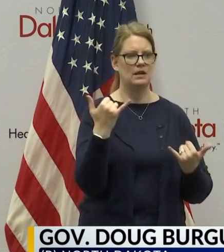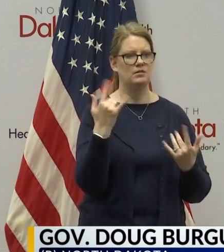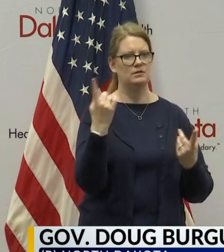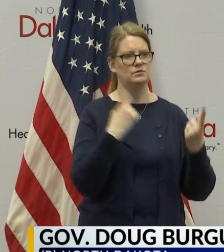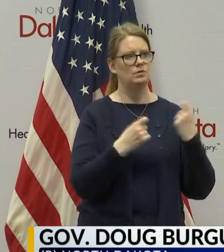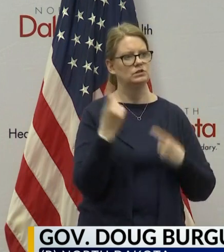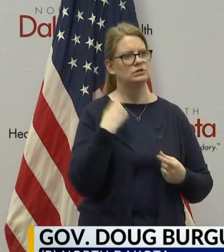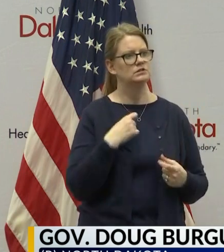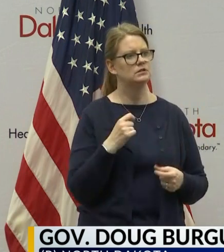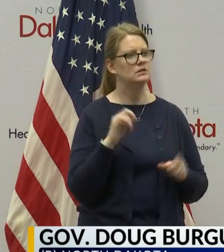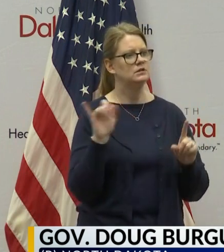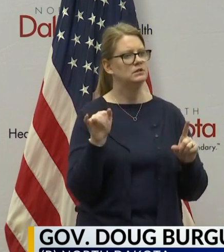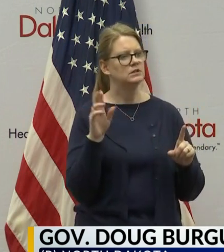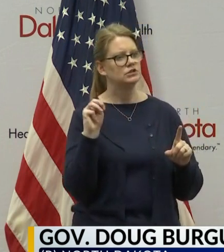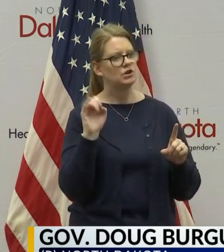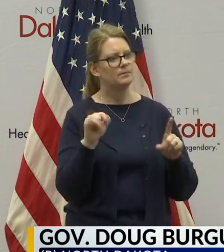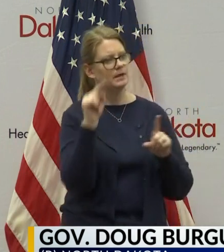questions.